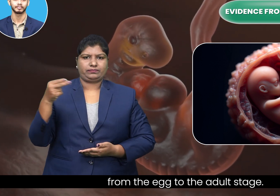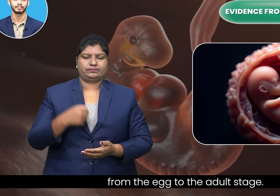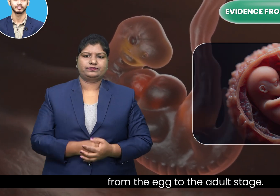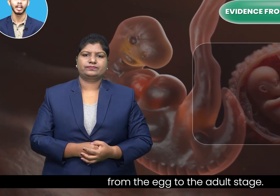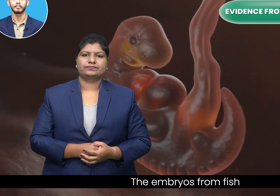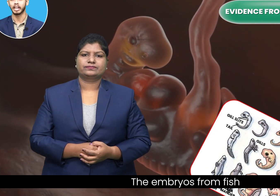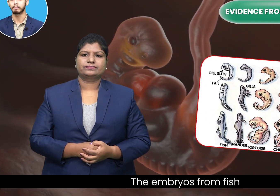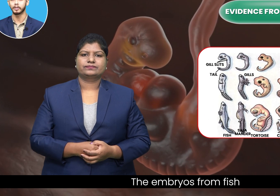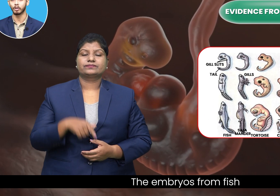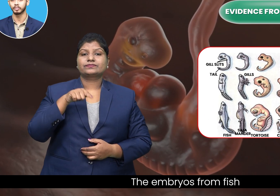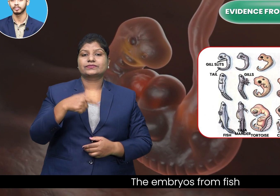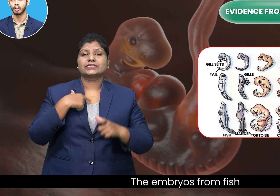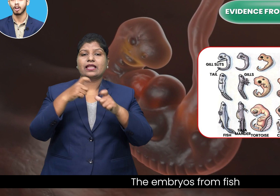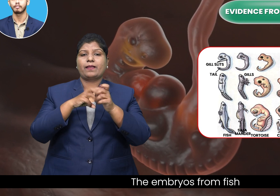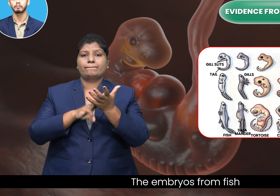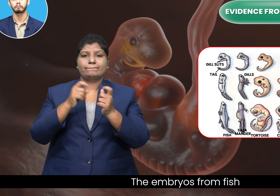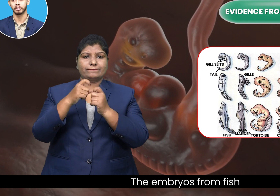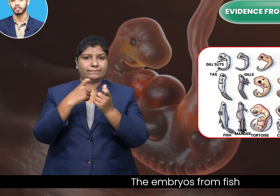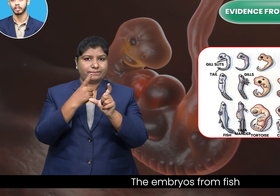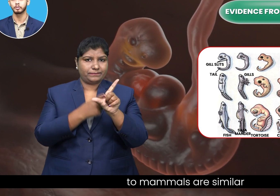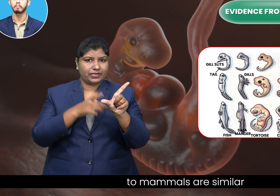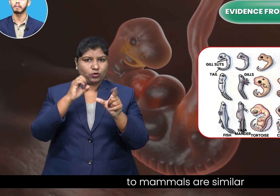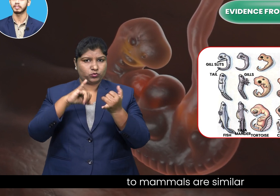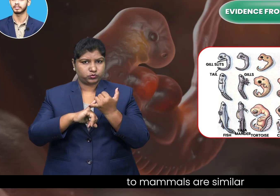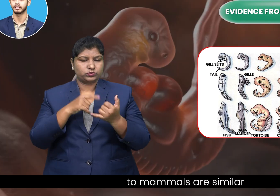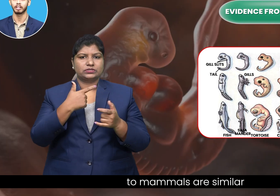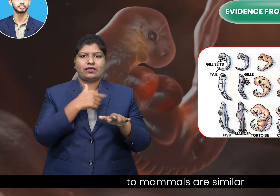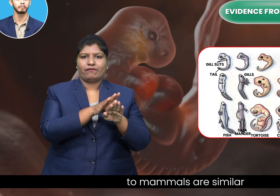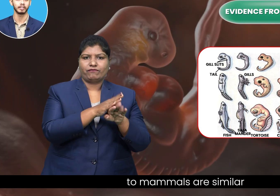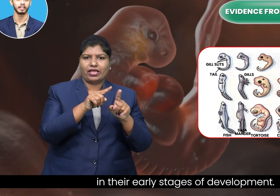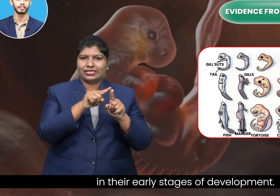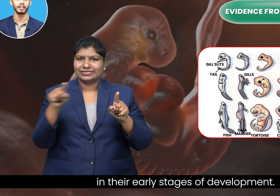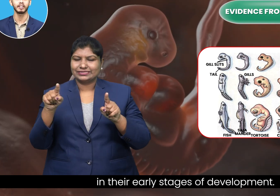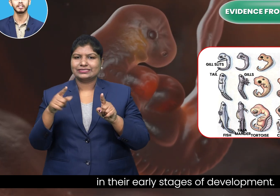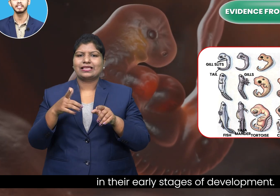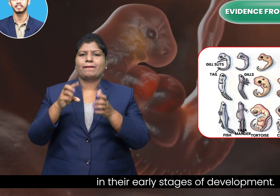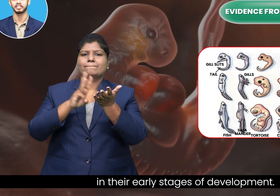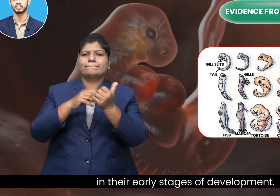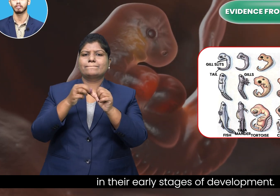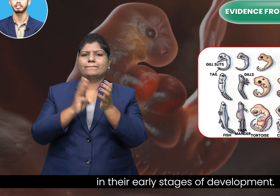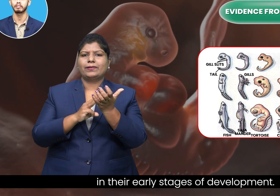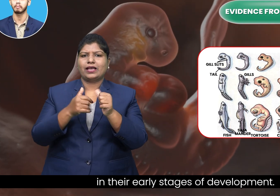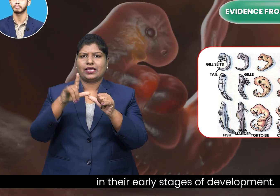The embryos from fish to mammals are similar in their early stages of development.